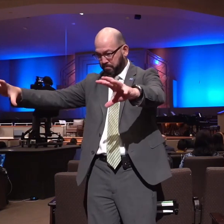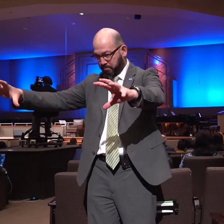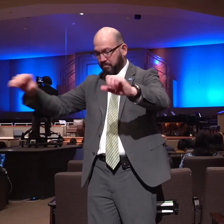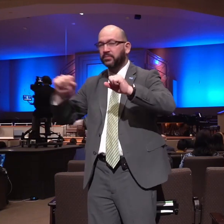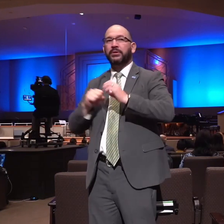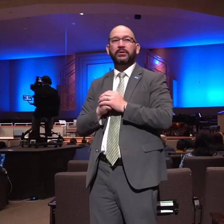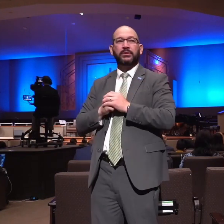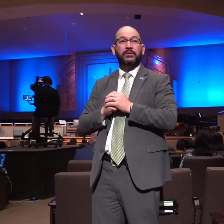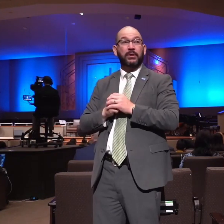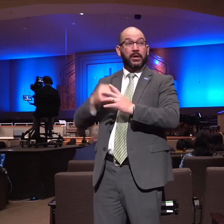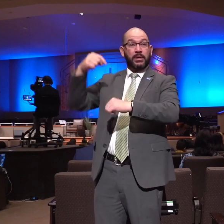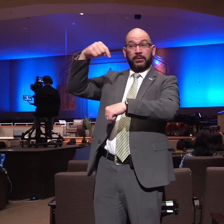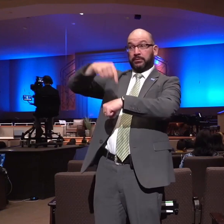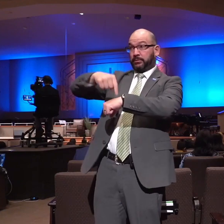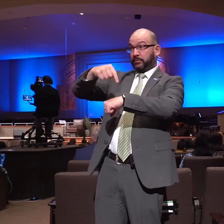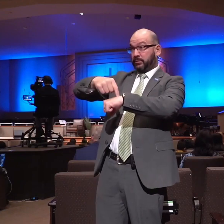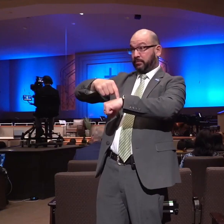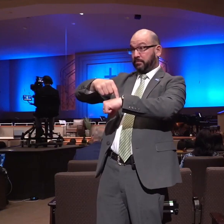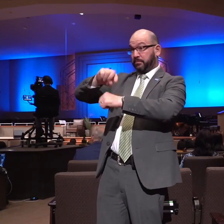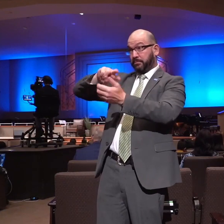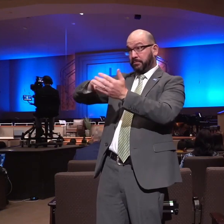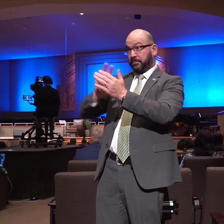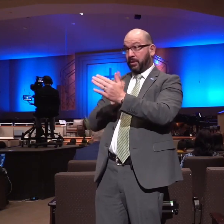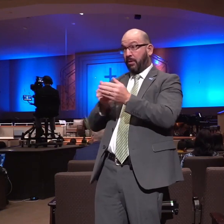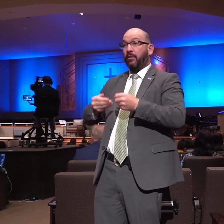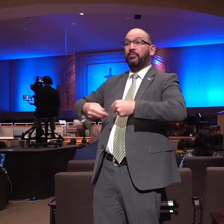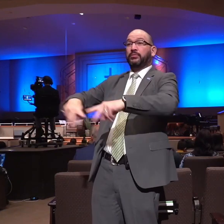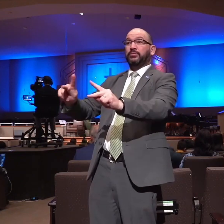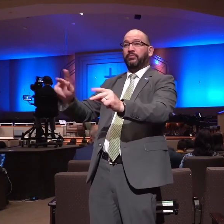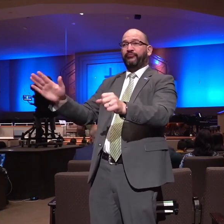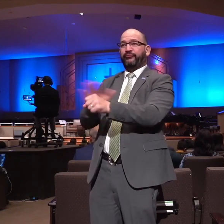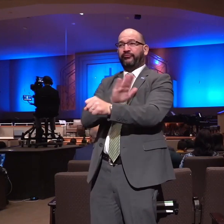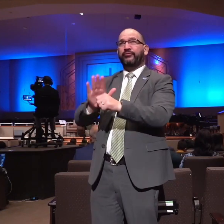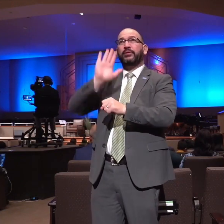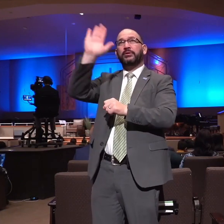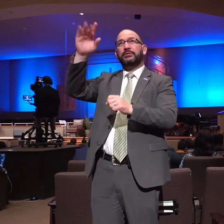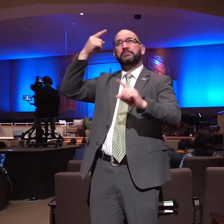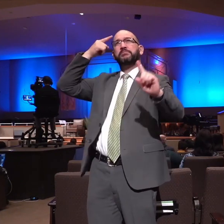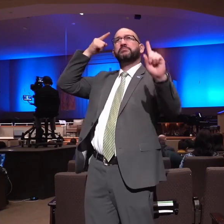opportunity to fulfill God's purpose in our life